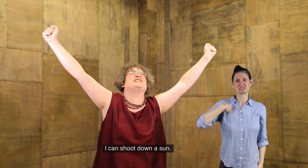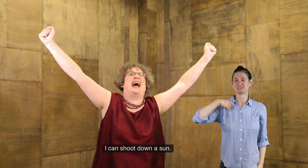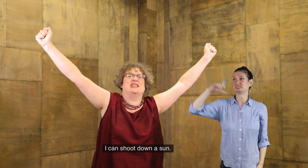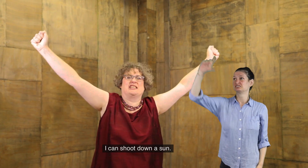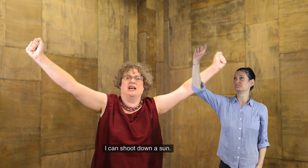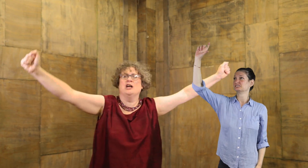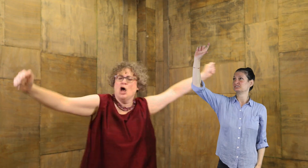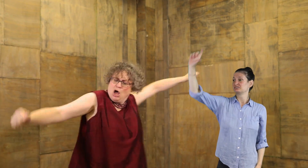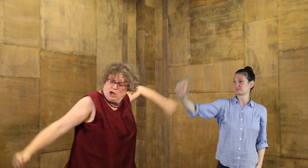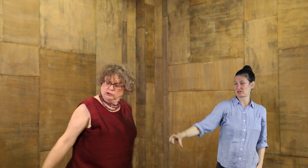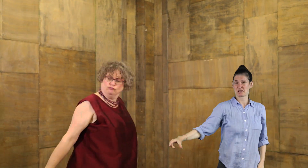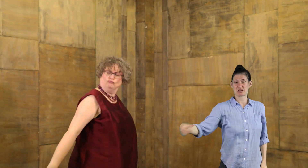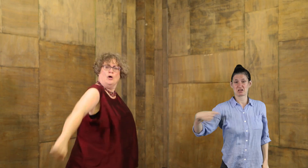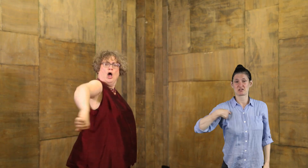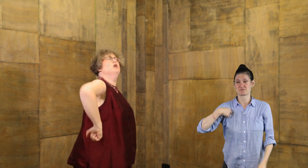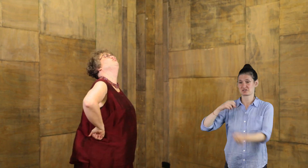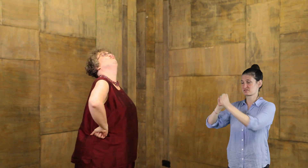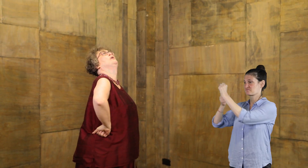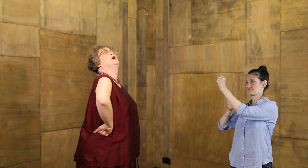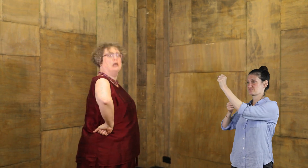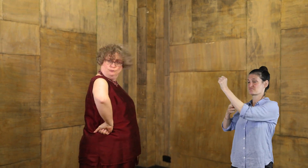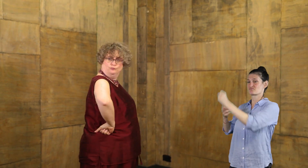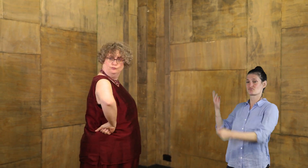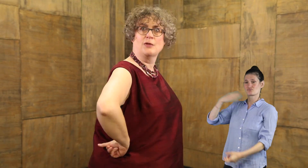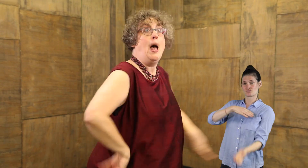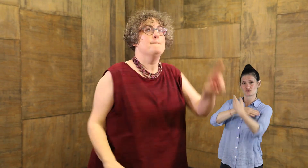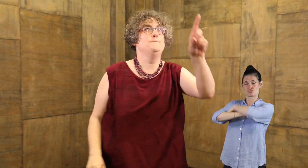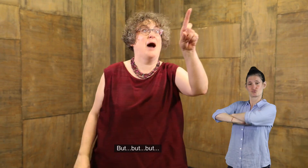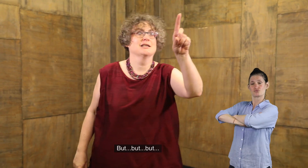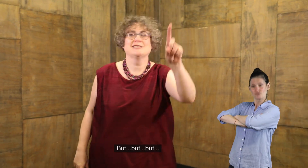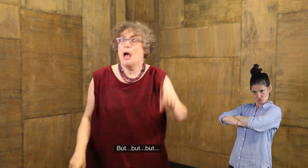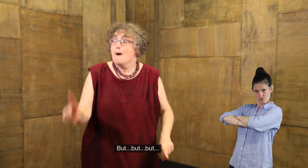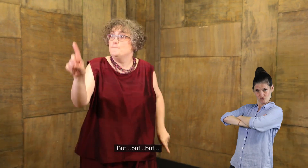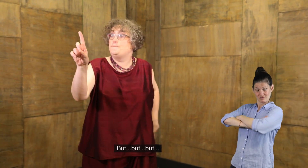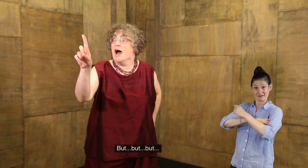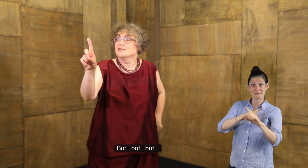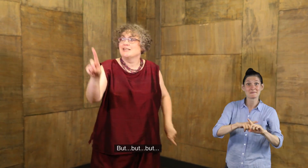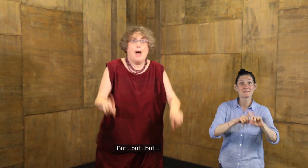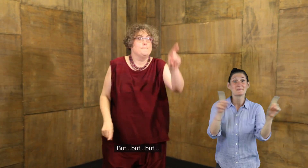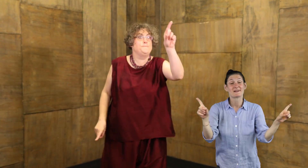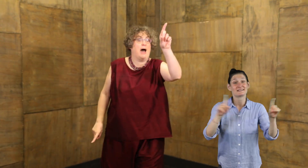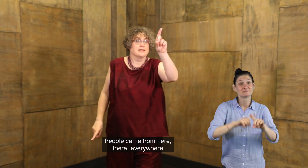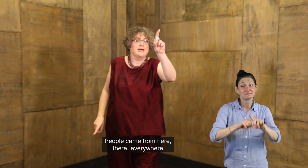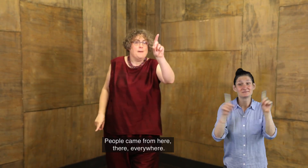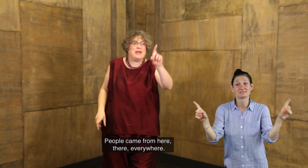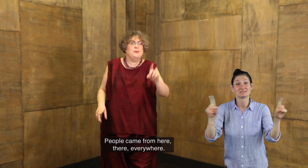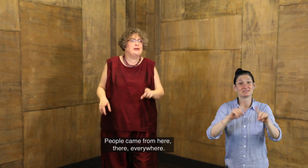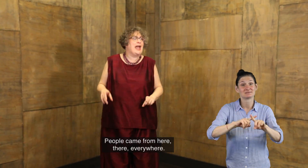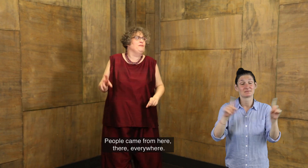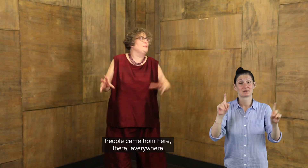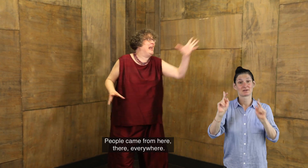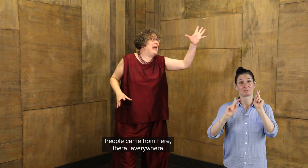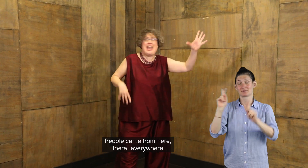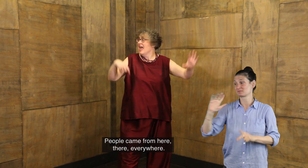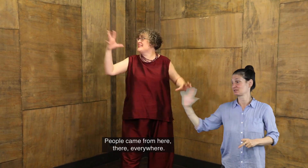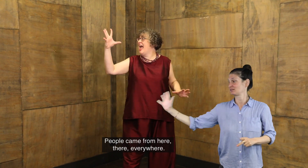shoot down a sun. Whoop, whoop, whoop. But, but, but, people